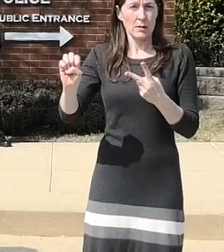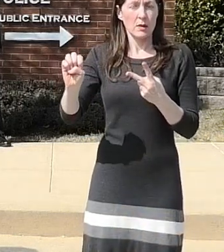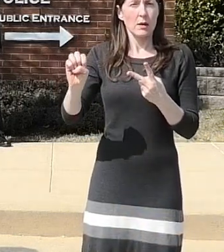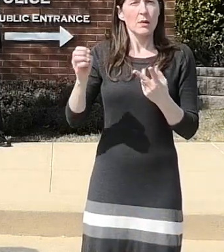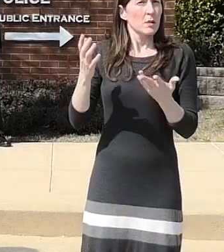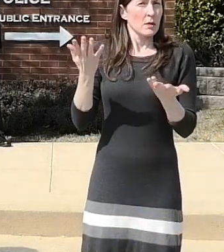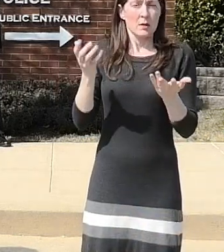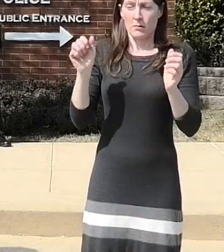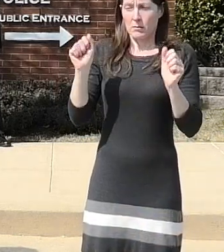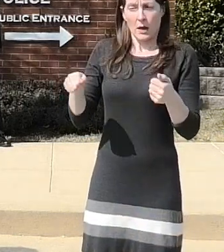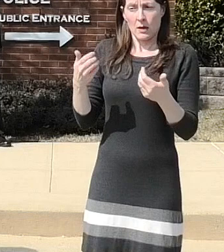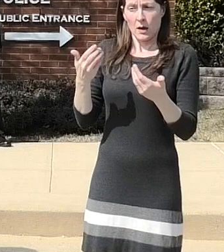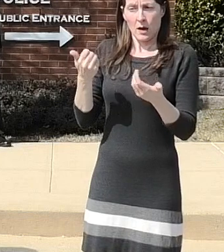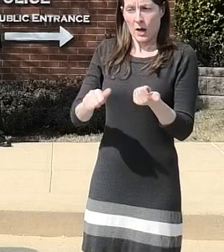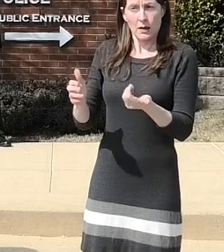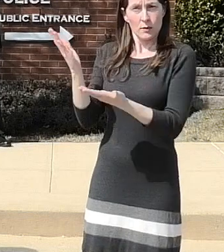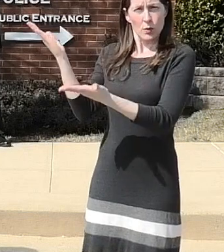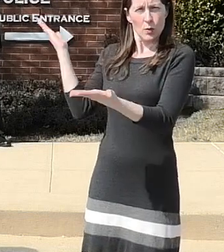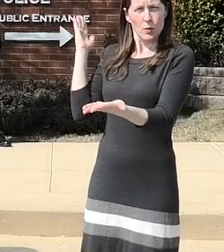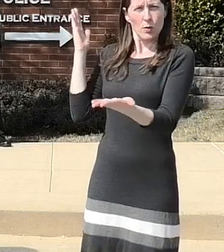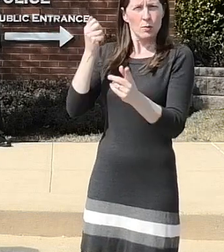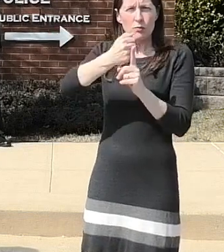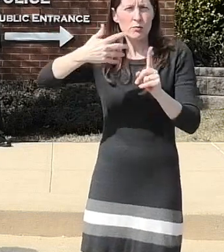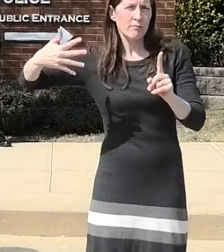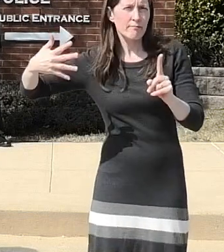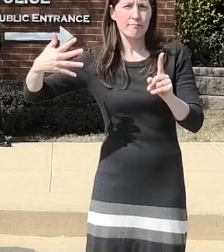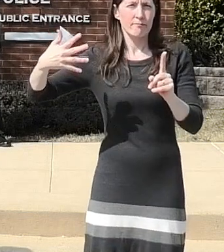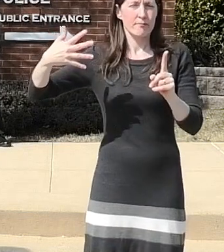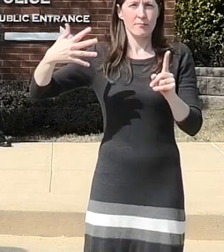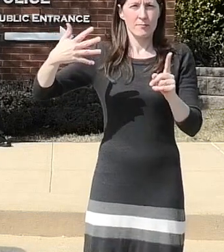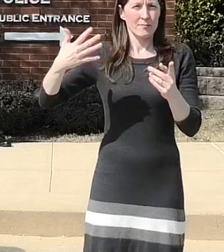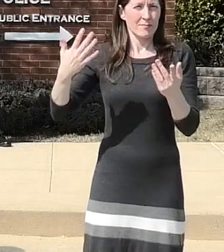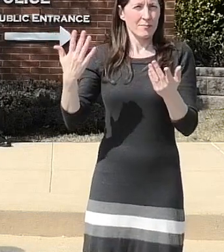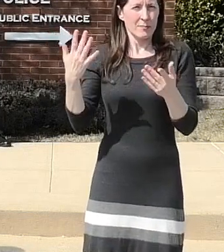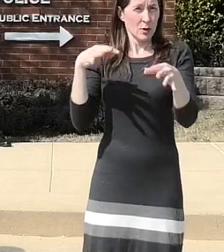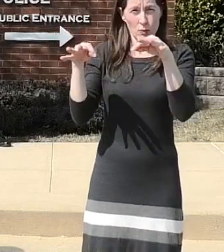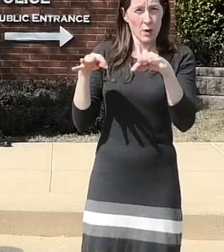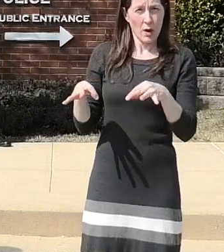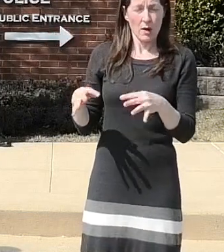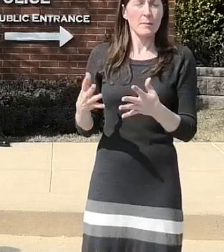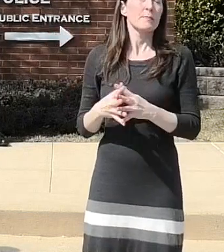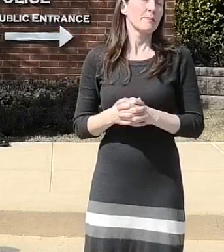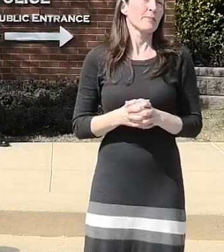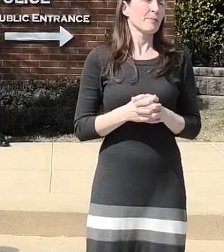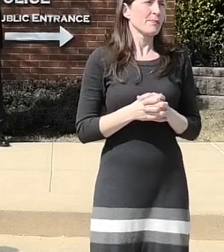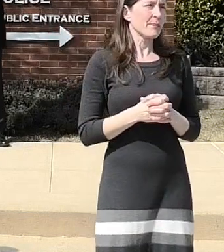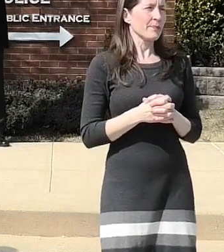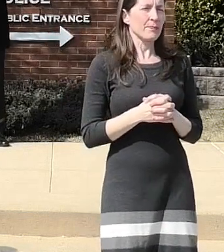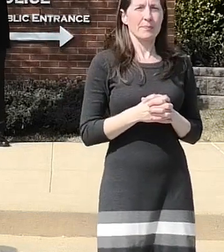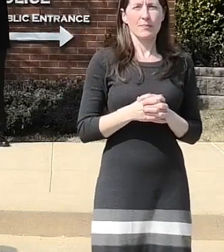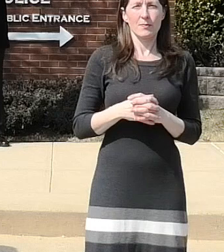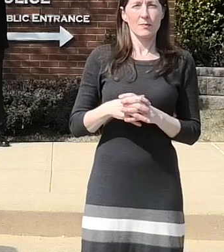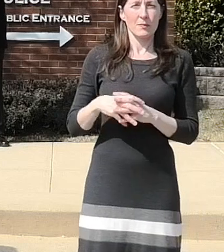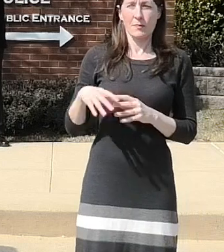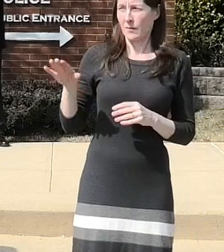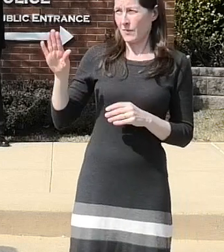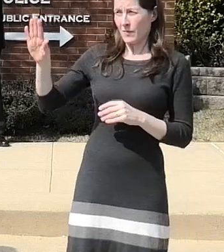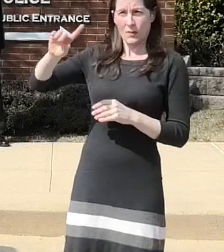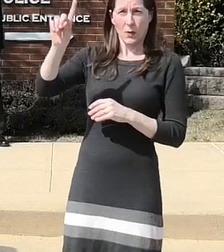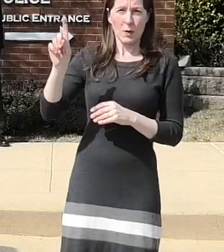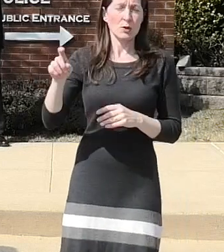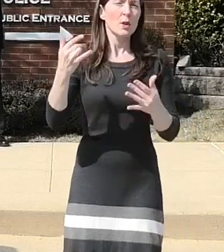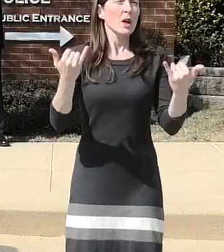uh characterize that for us please the question was that today in court um